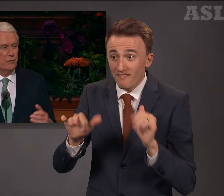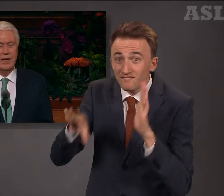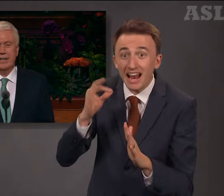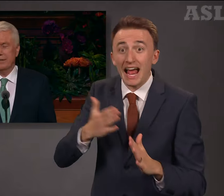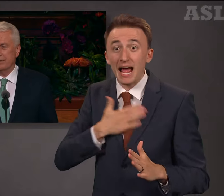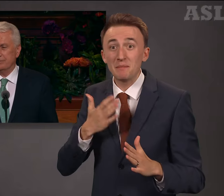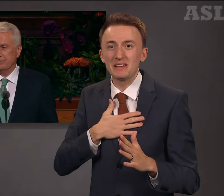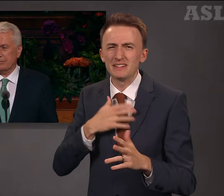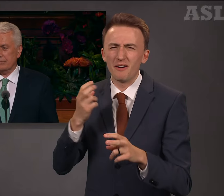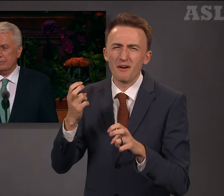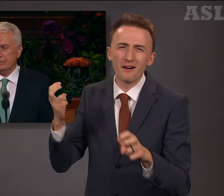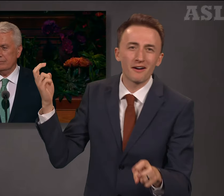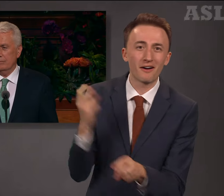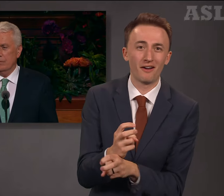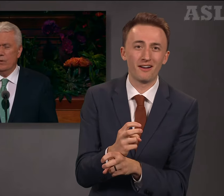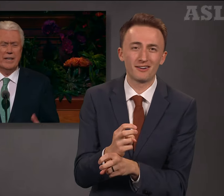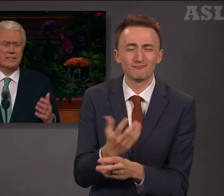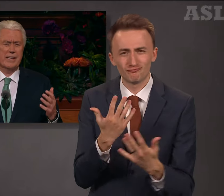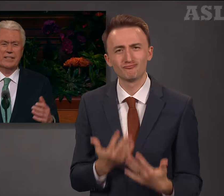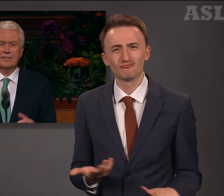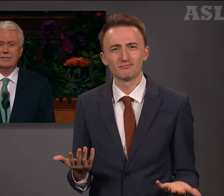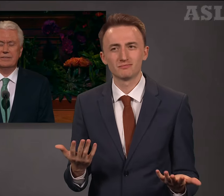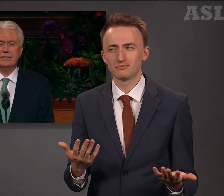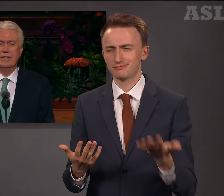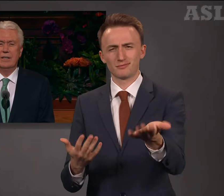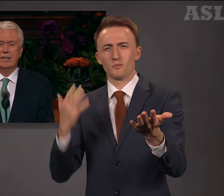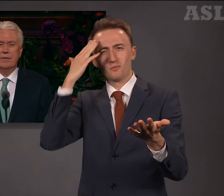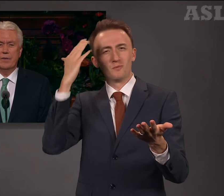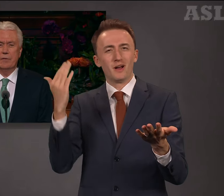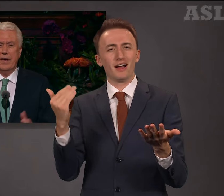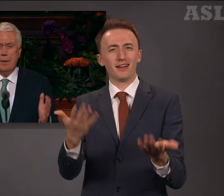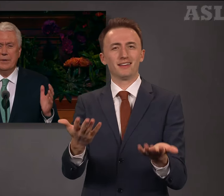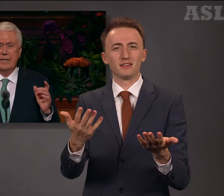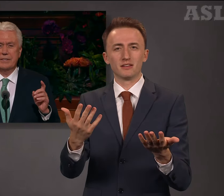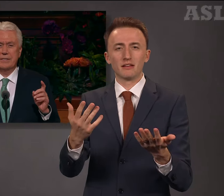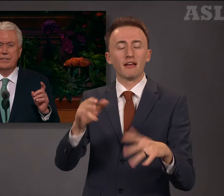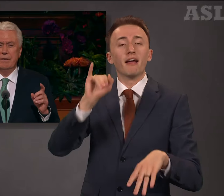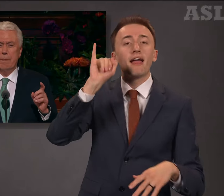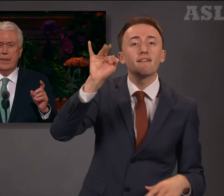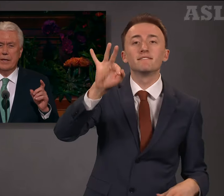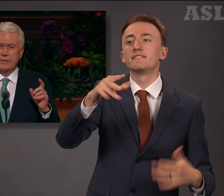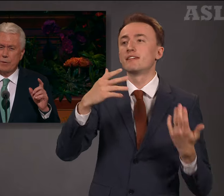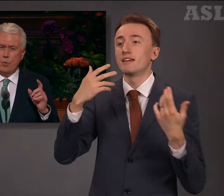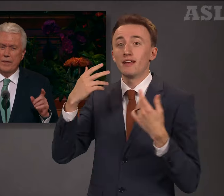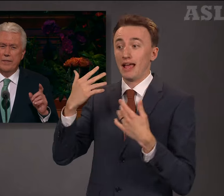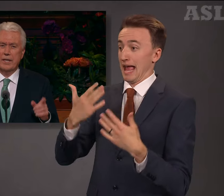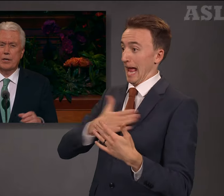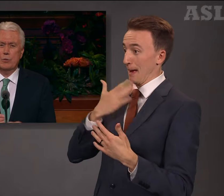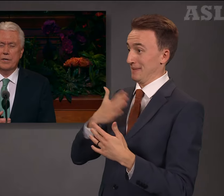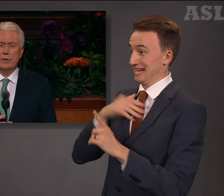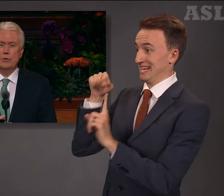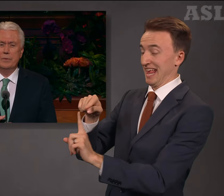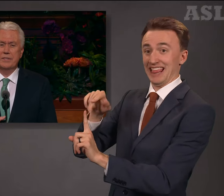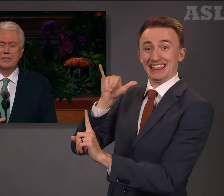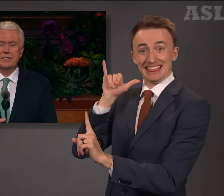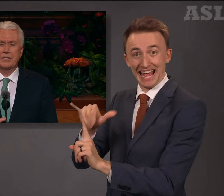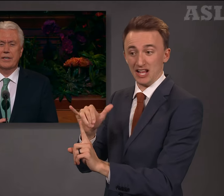find. Why is that? If happiness is the one thing we humans desire